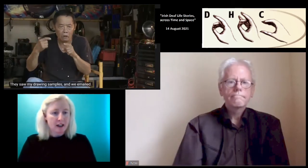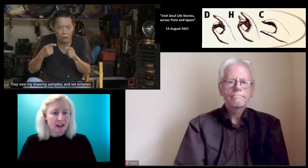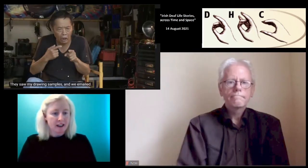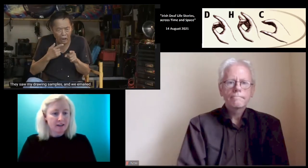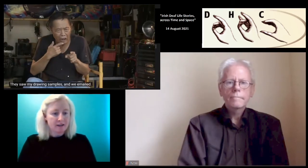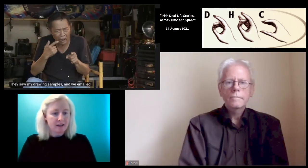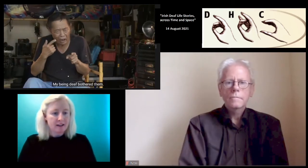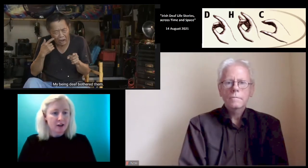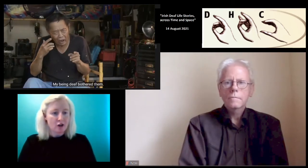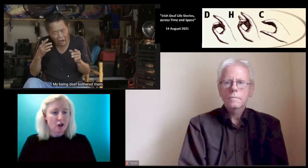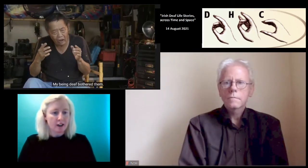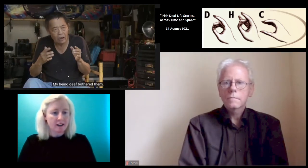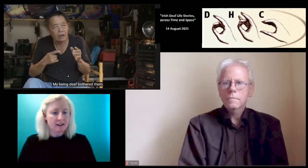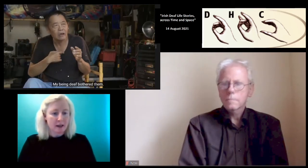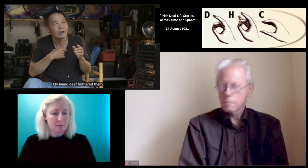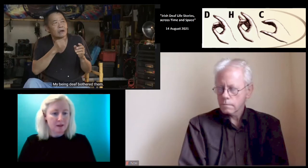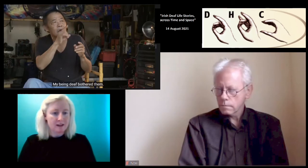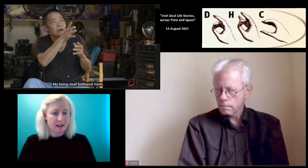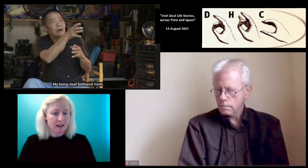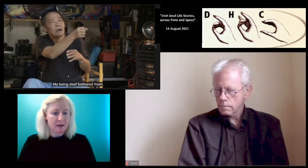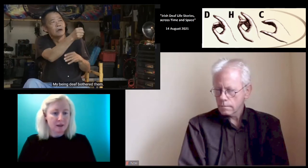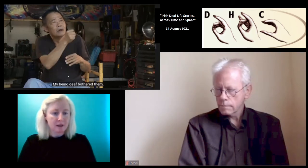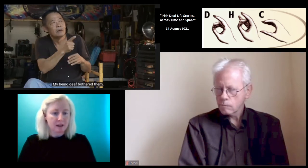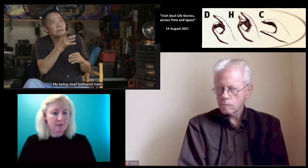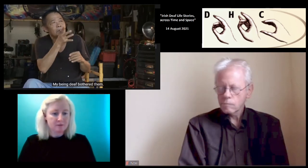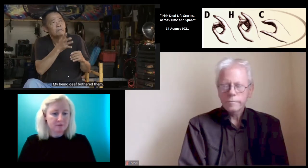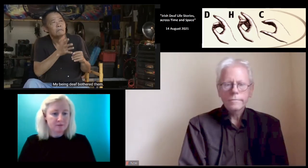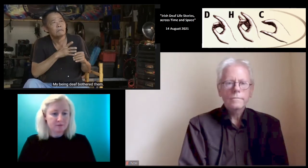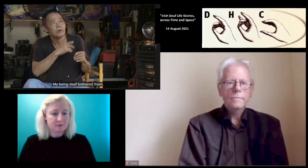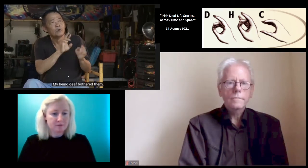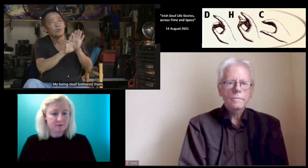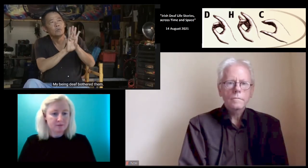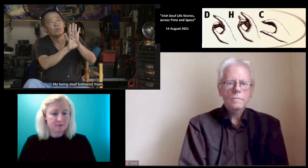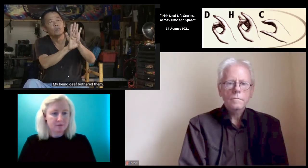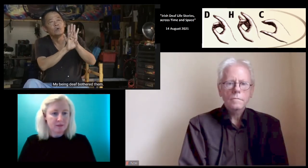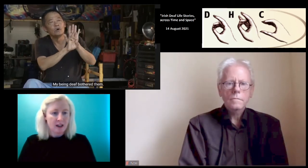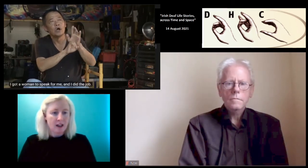They saw my drawing samples and emailed me.